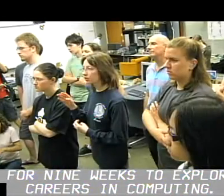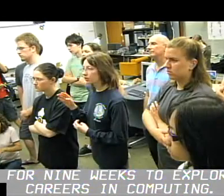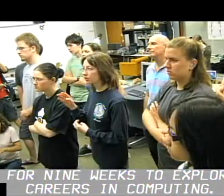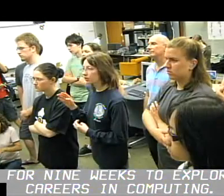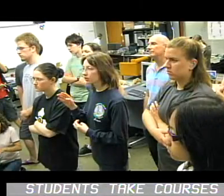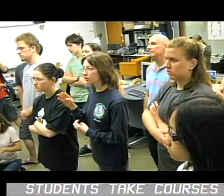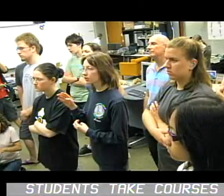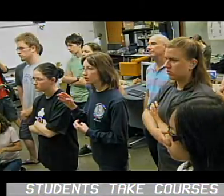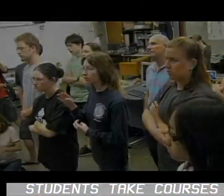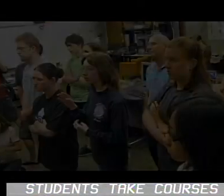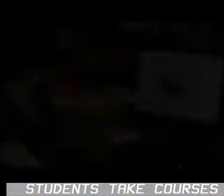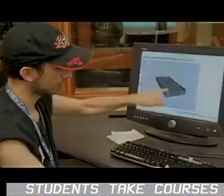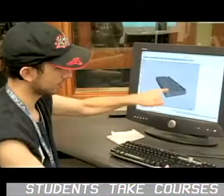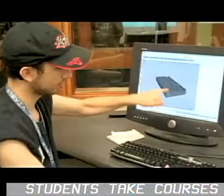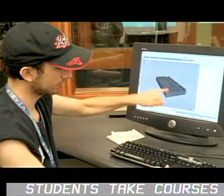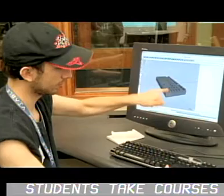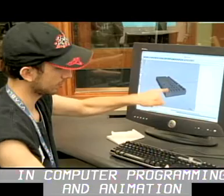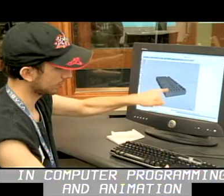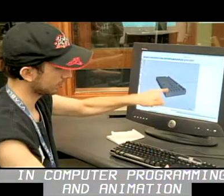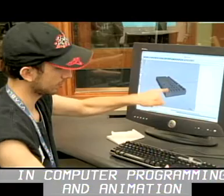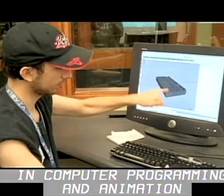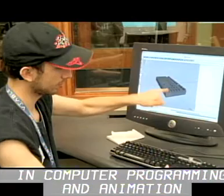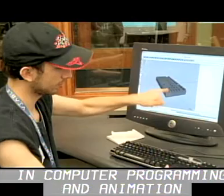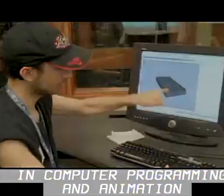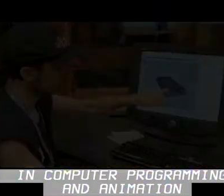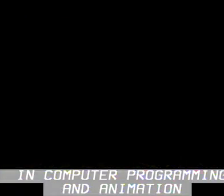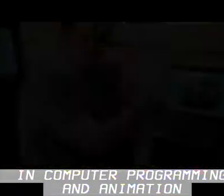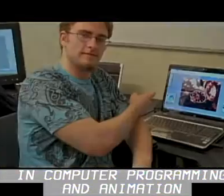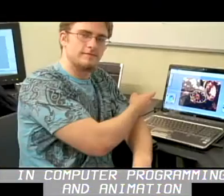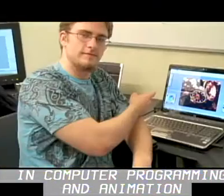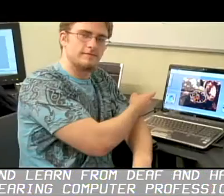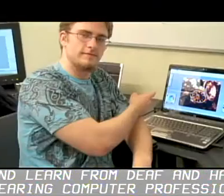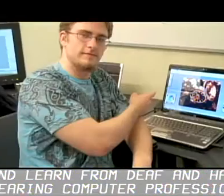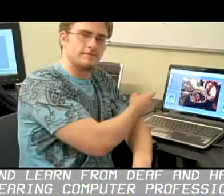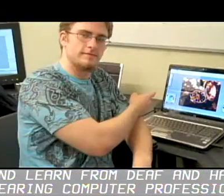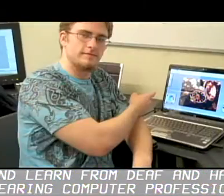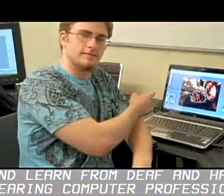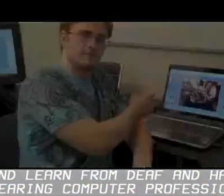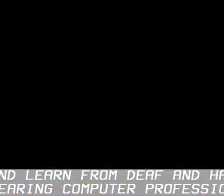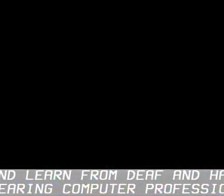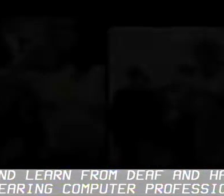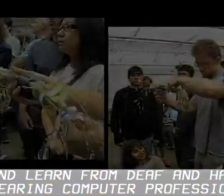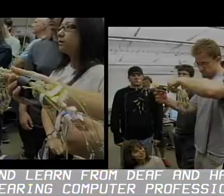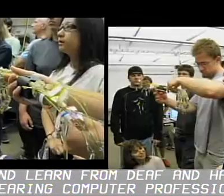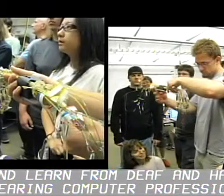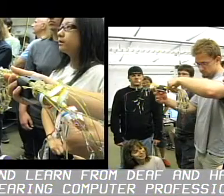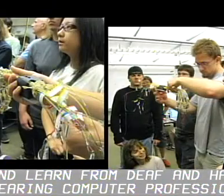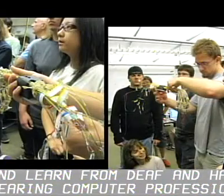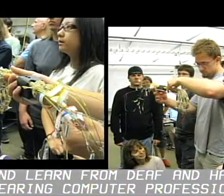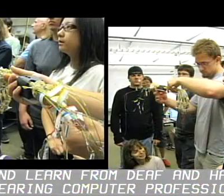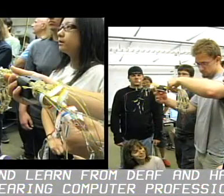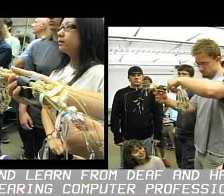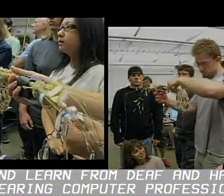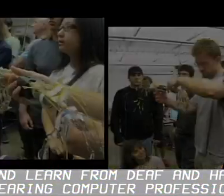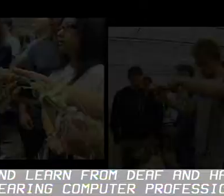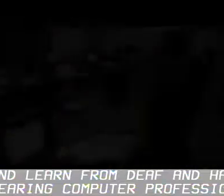computing. Students take courses in computer programming and animation and learn from deaf and hard of hearing computer professionals.